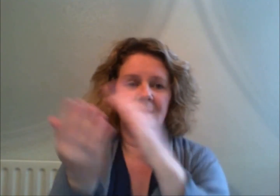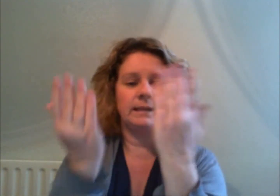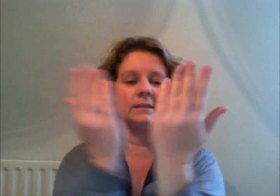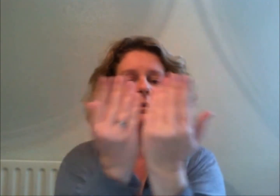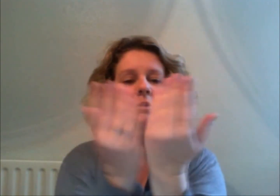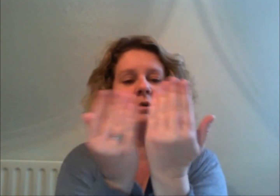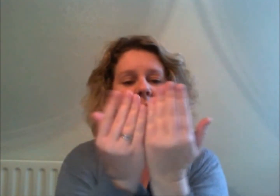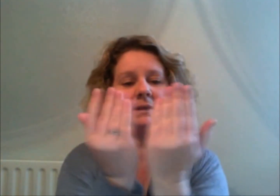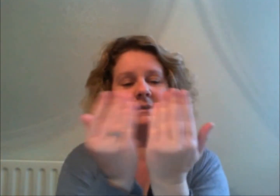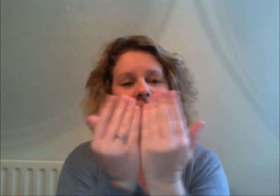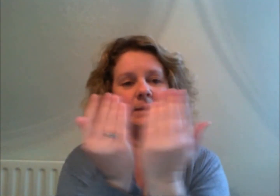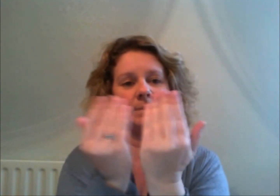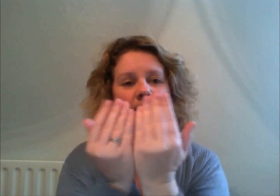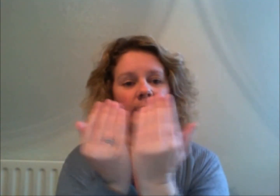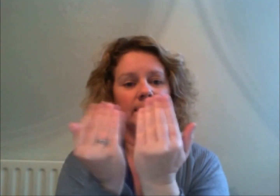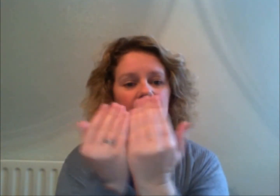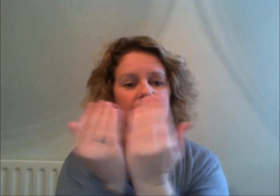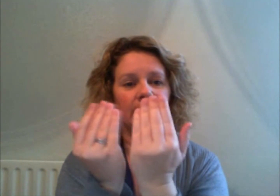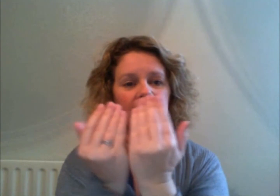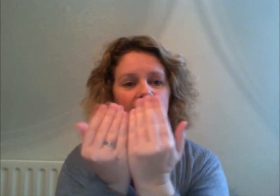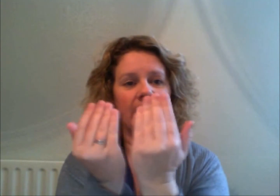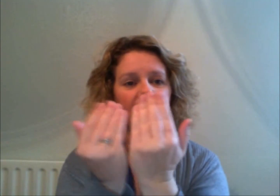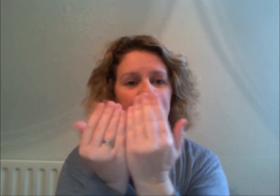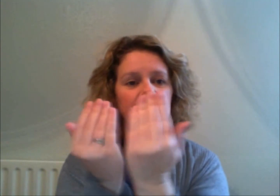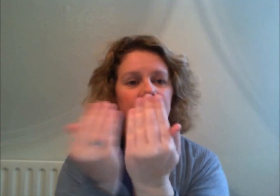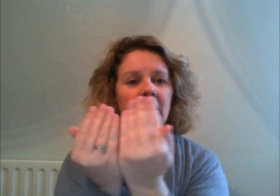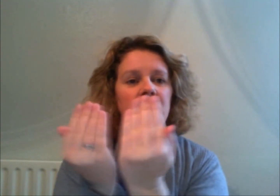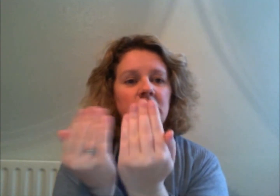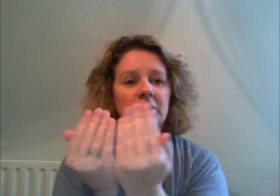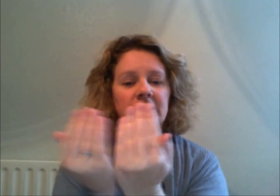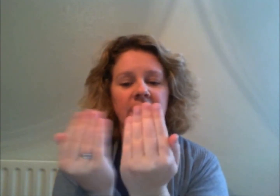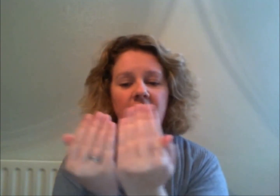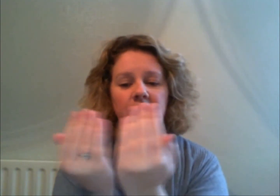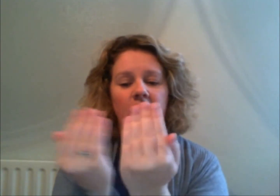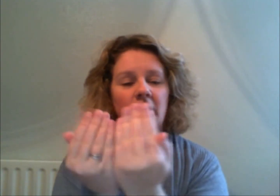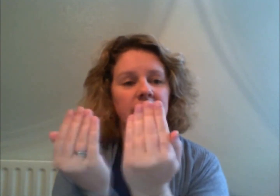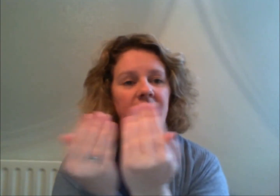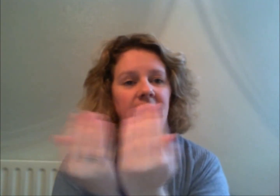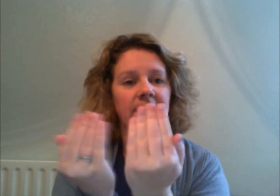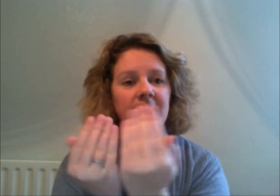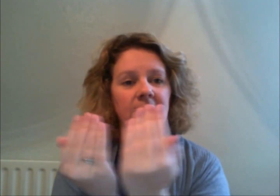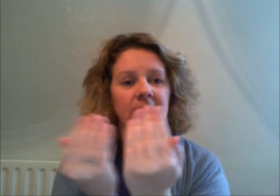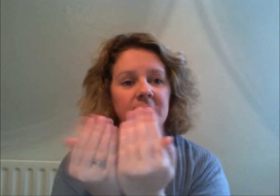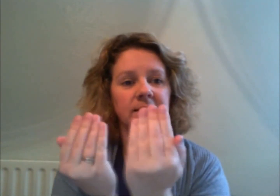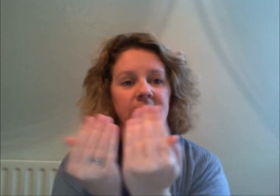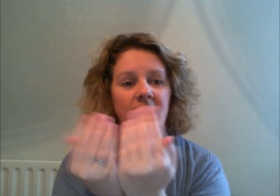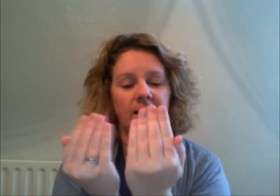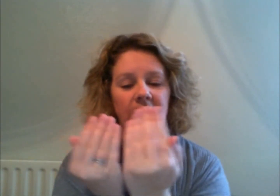this or we can tap like this and again you can tap on either side